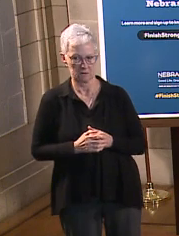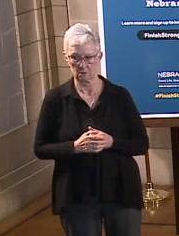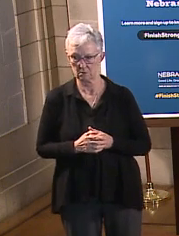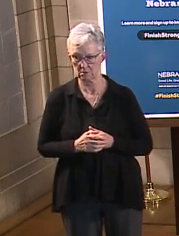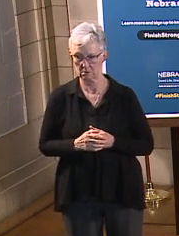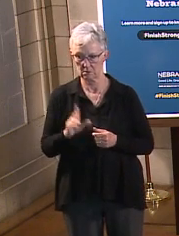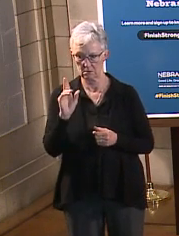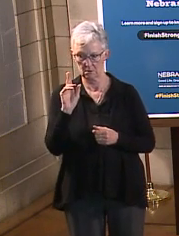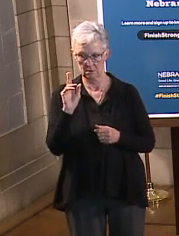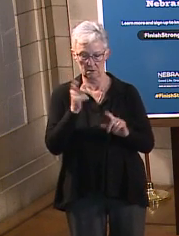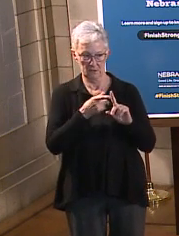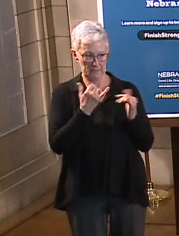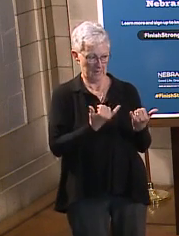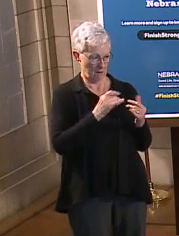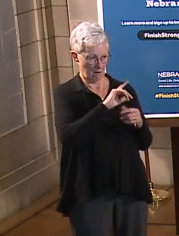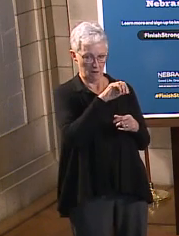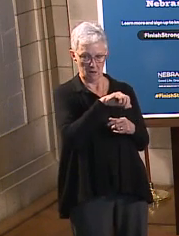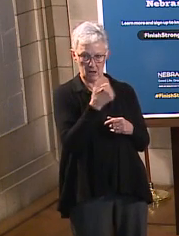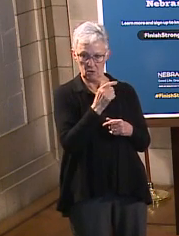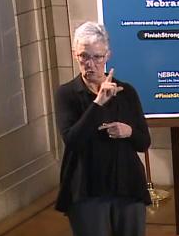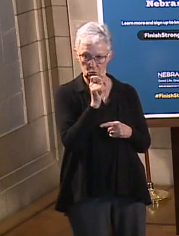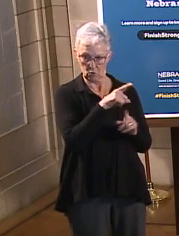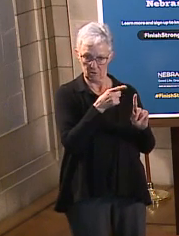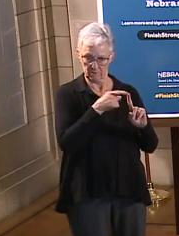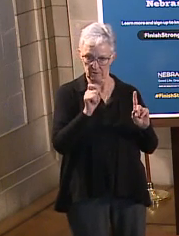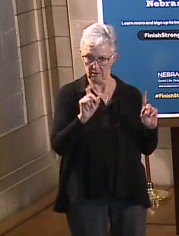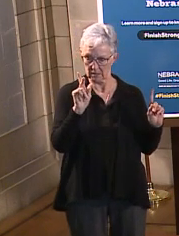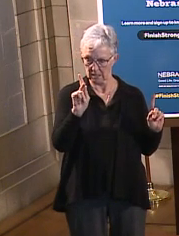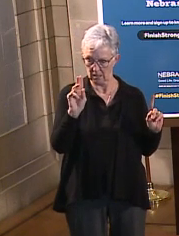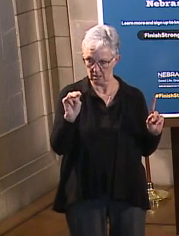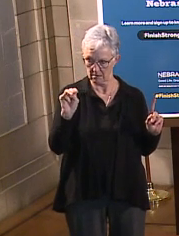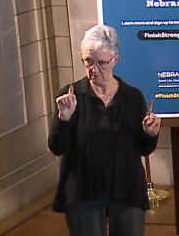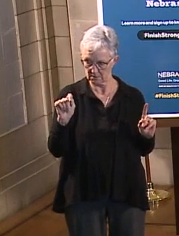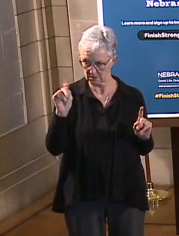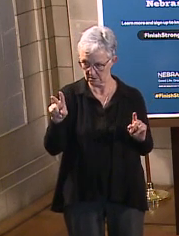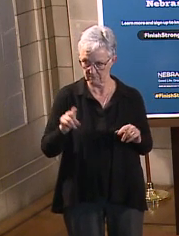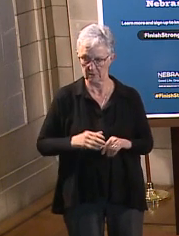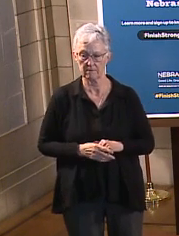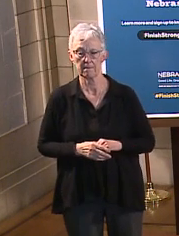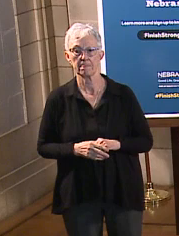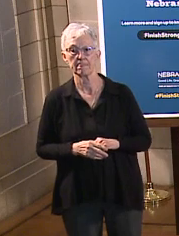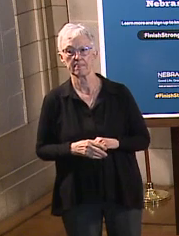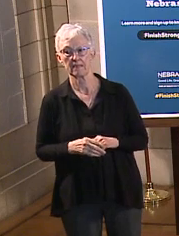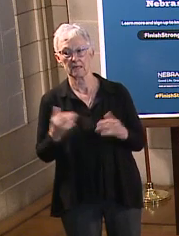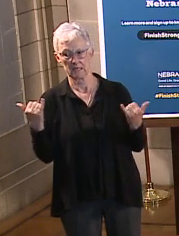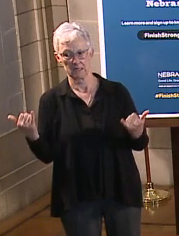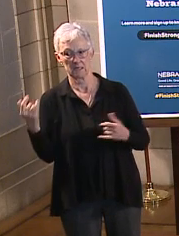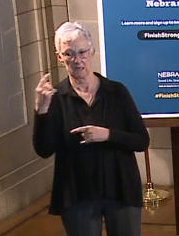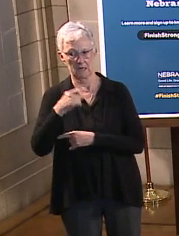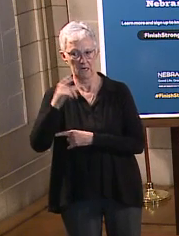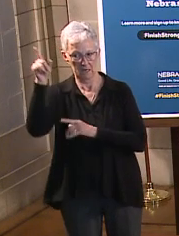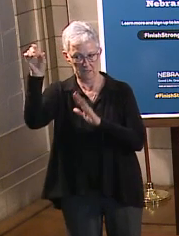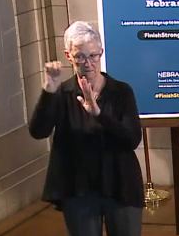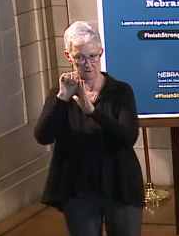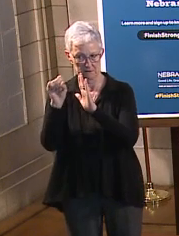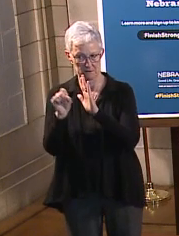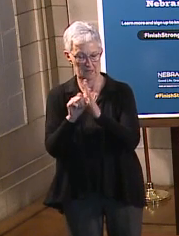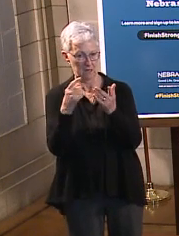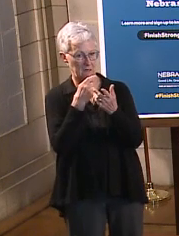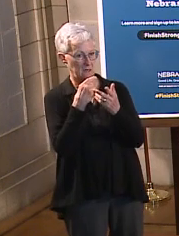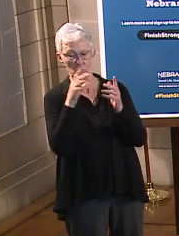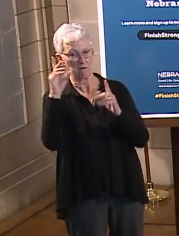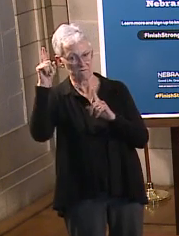Lutzen from KMTV asks, Today, White House released a state-by-state list of urgent infrastructure needs, along with proposed investments